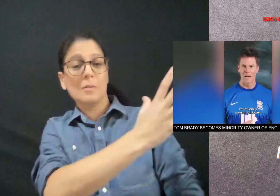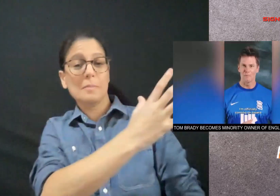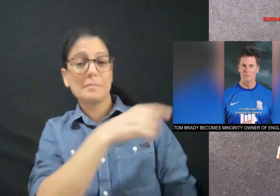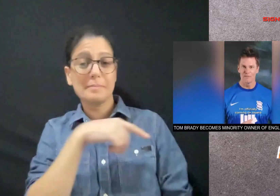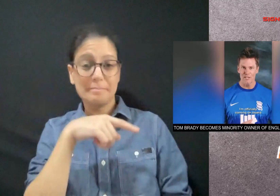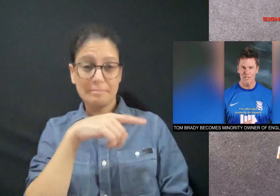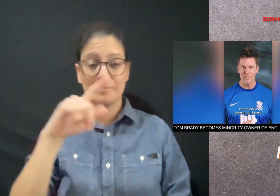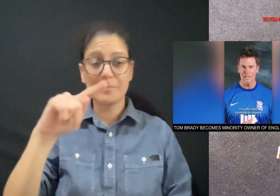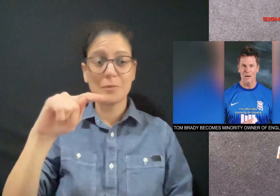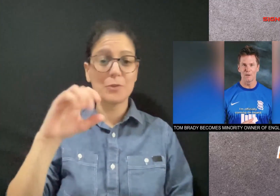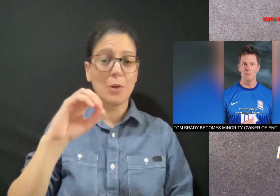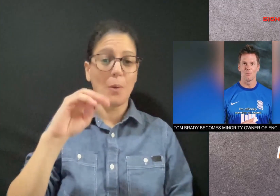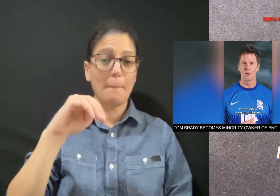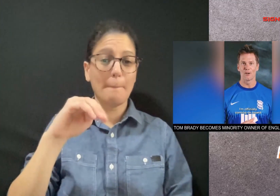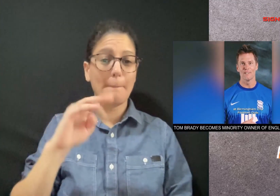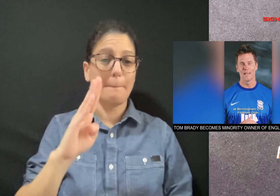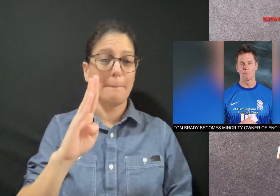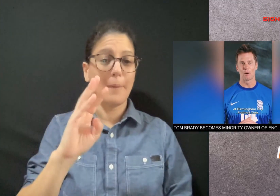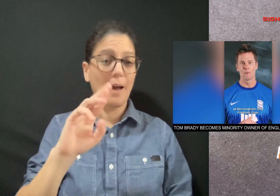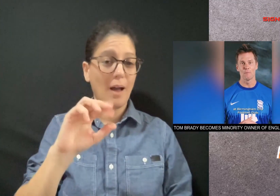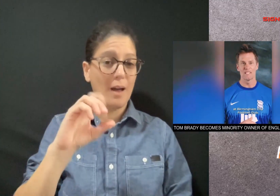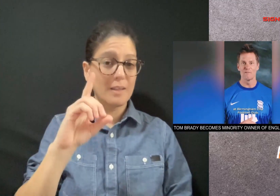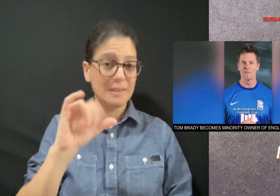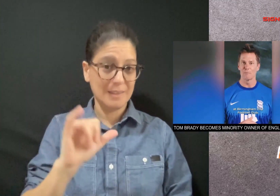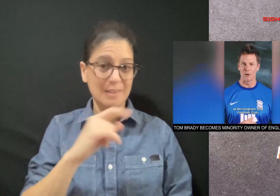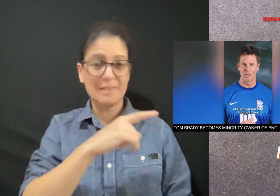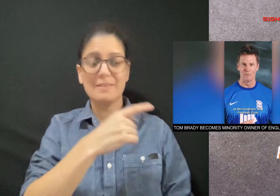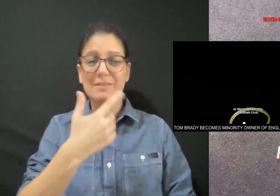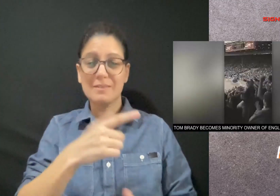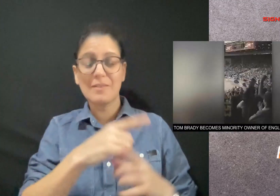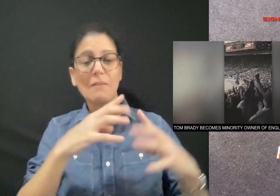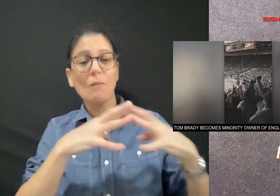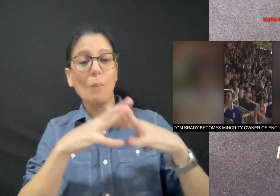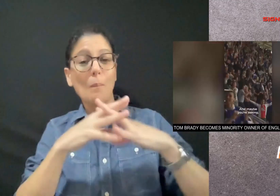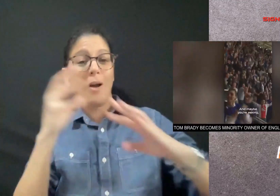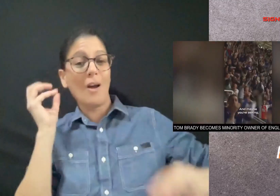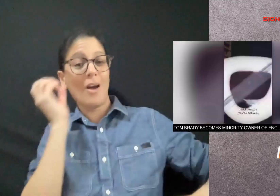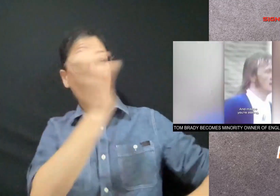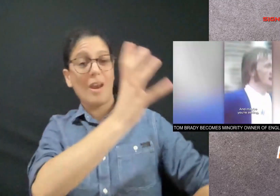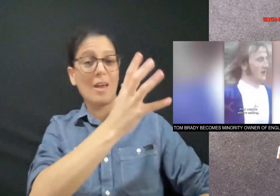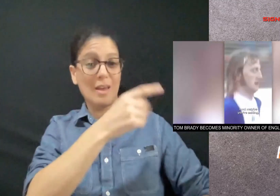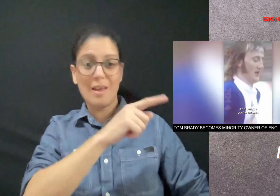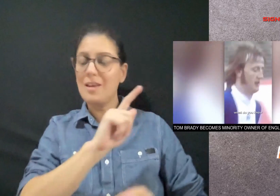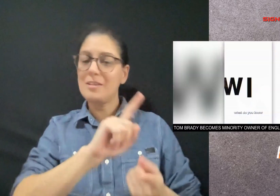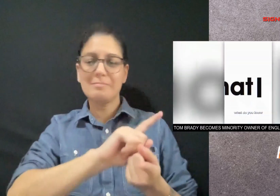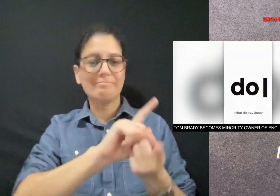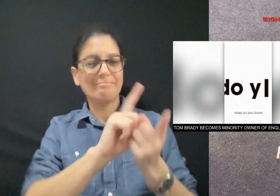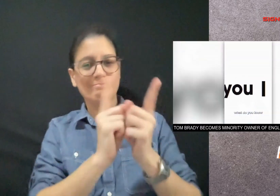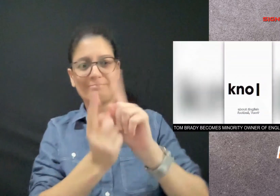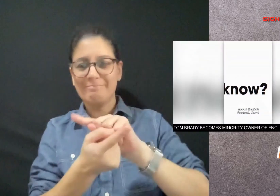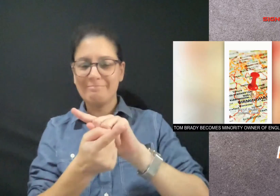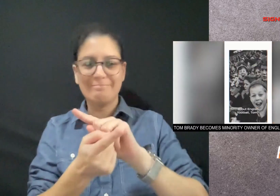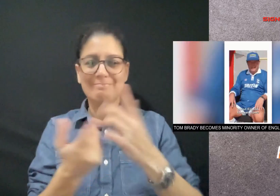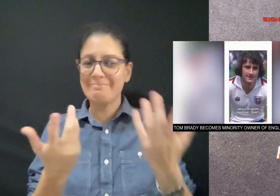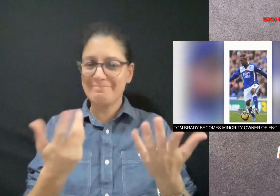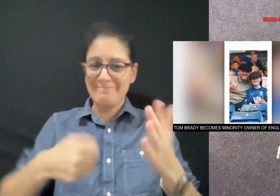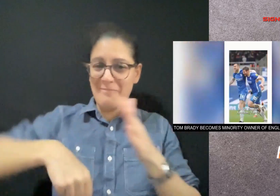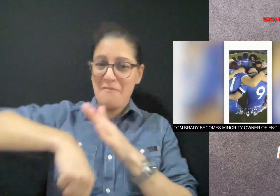former US superstar quarterback Tom Brady is trading in his American